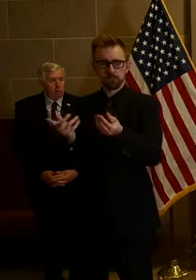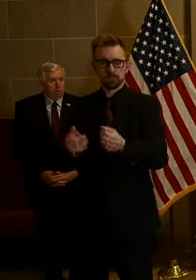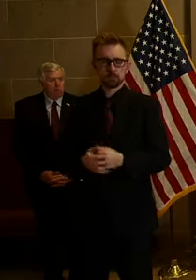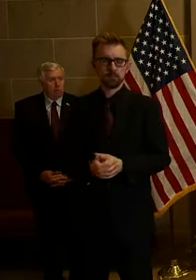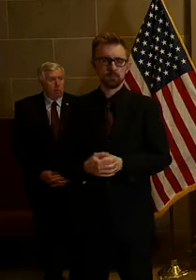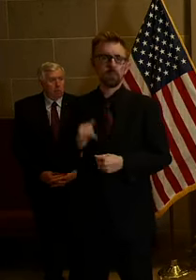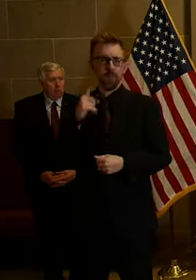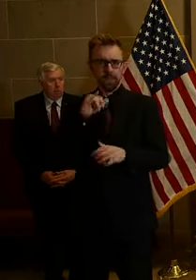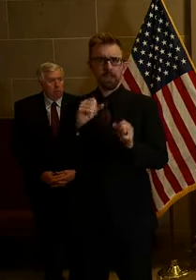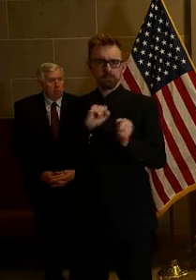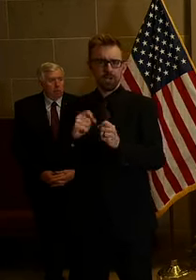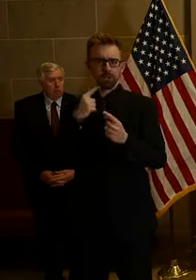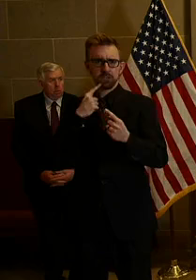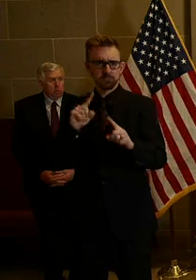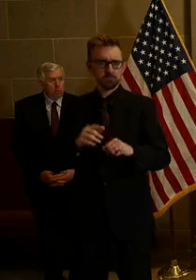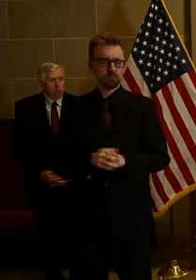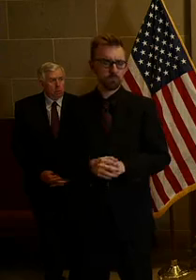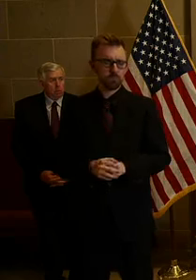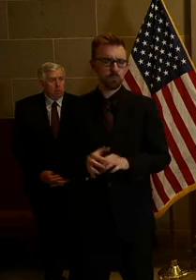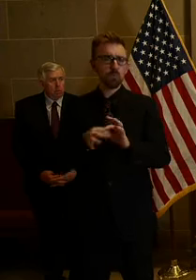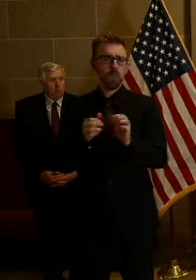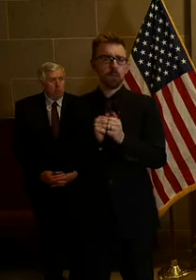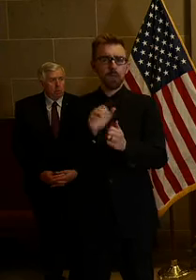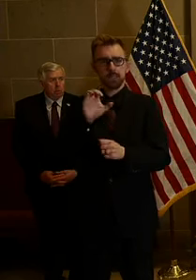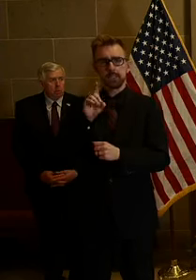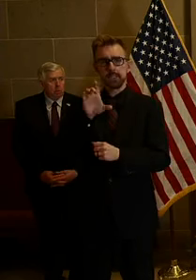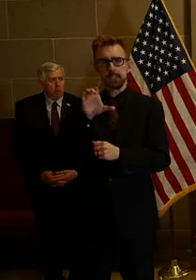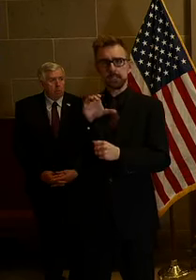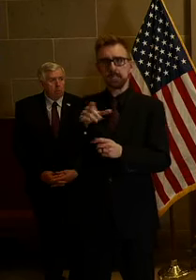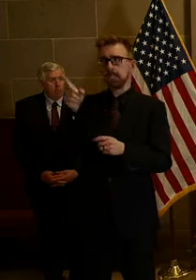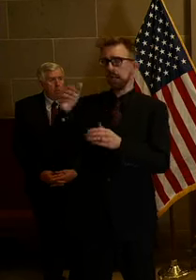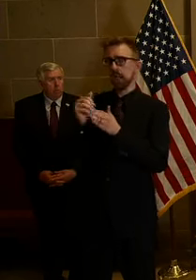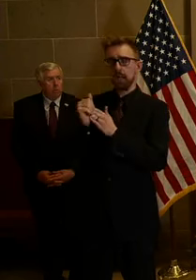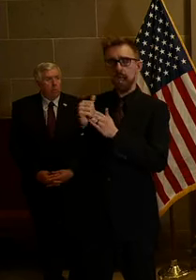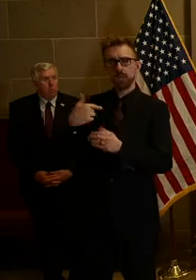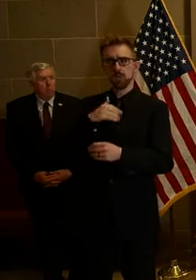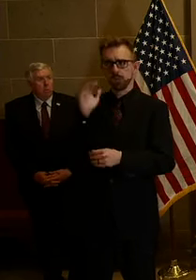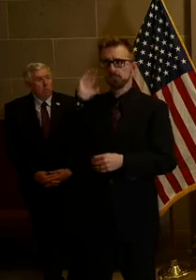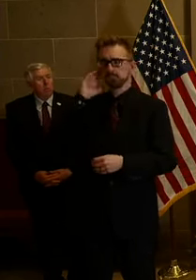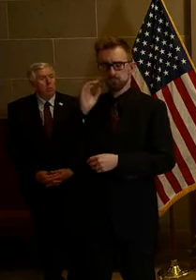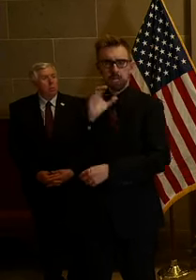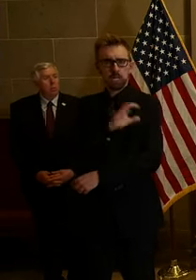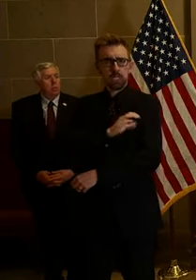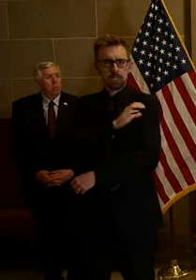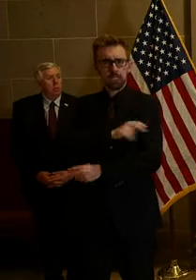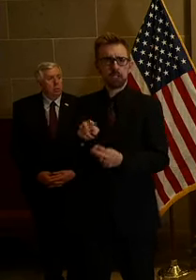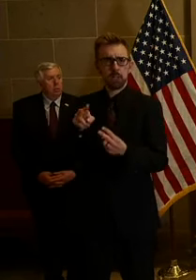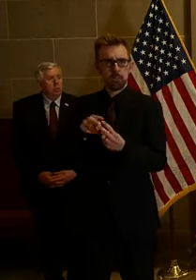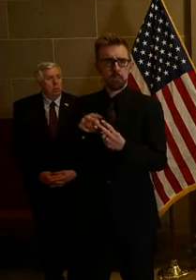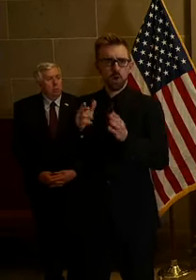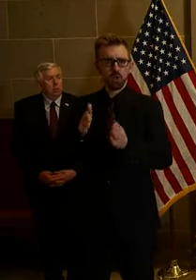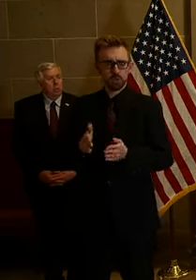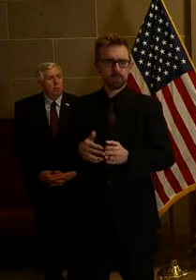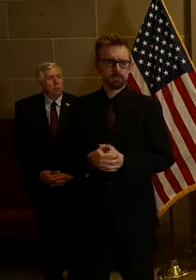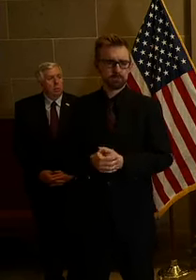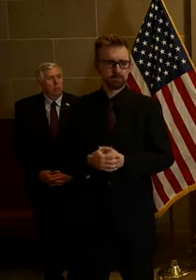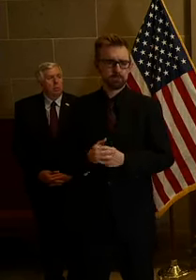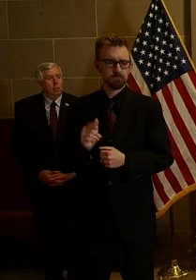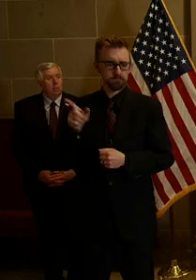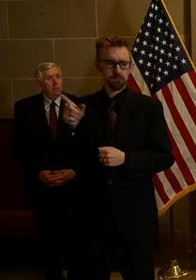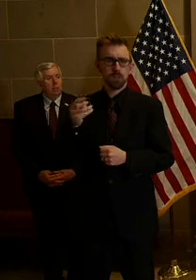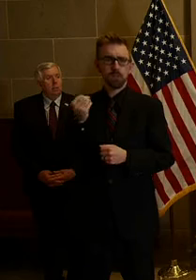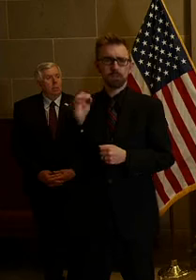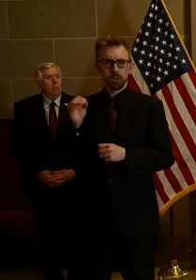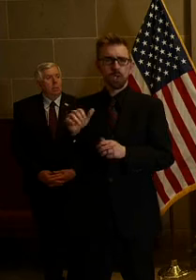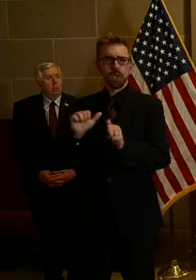But yesterday, according to CDC guidance, we listened very closely to our clinician partners. I met with the Missouri State Medical Association on